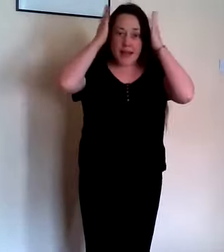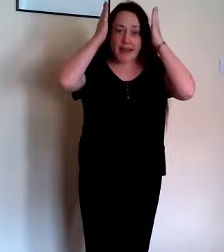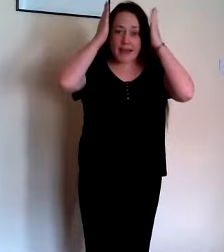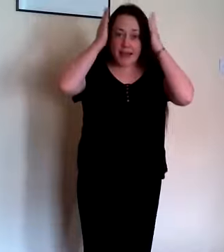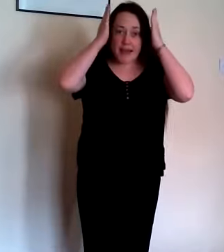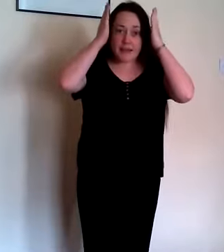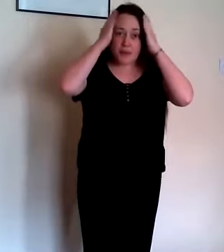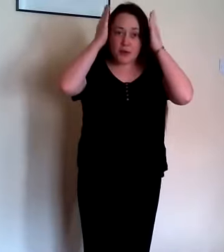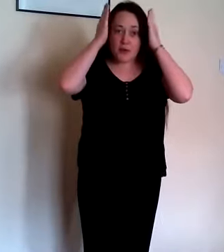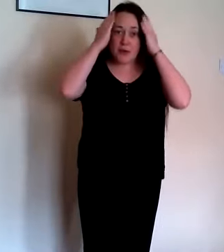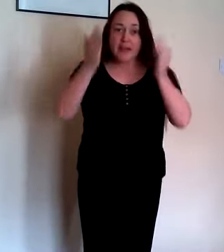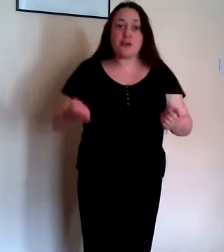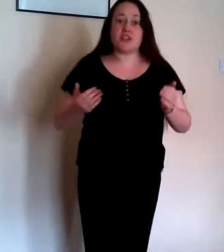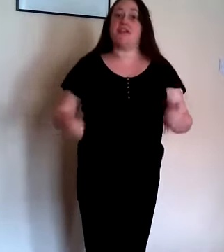your turn.